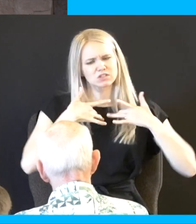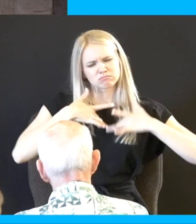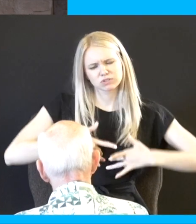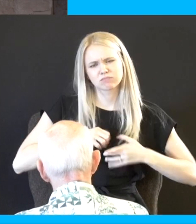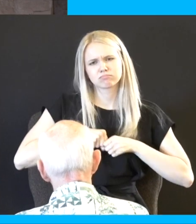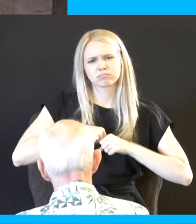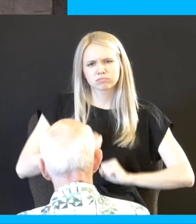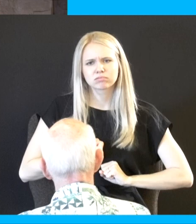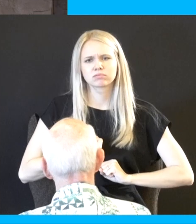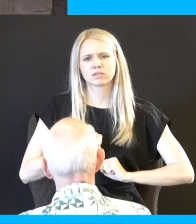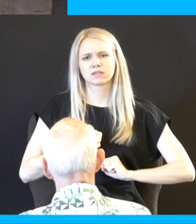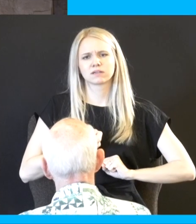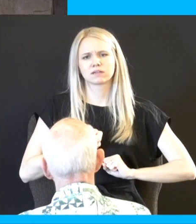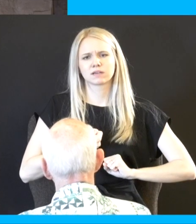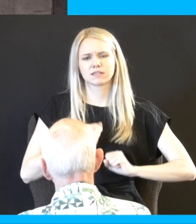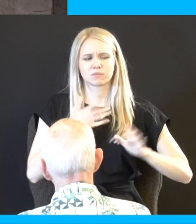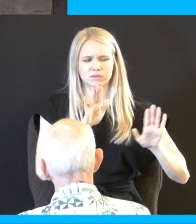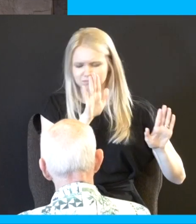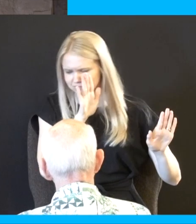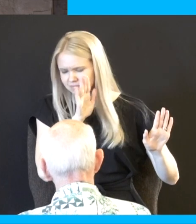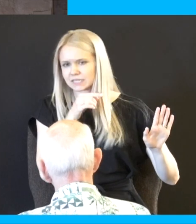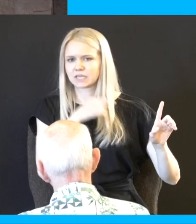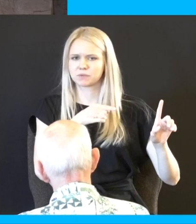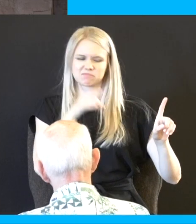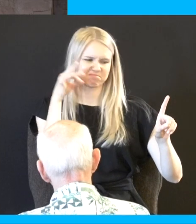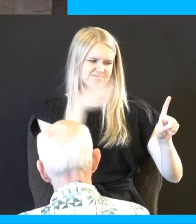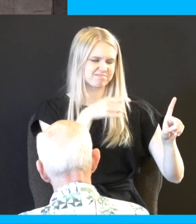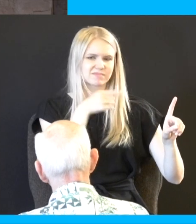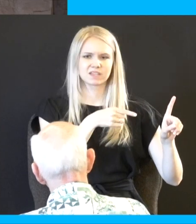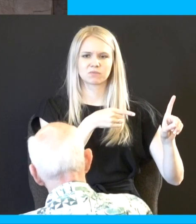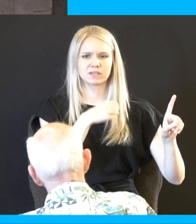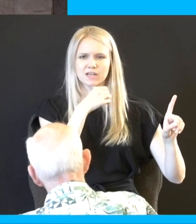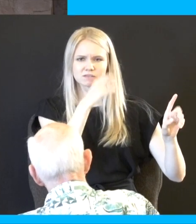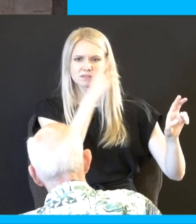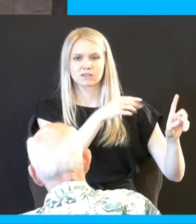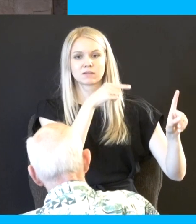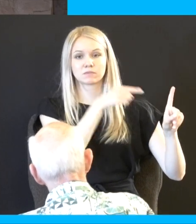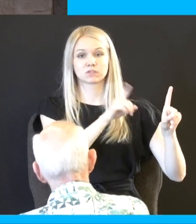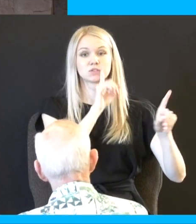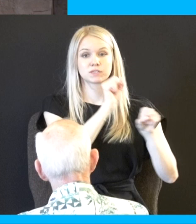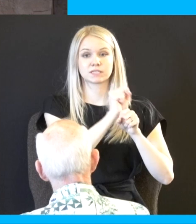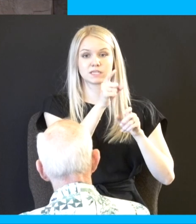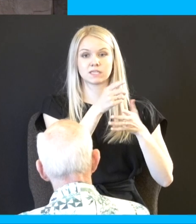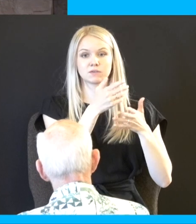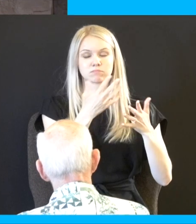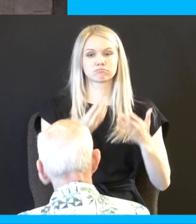as it were our faces from him he was despised and we esteemed him not yet surely he has borne our griefs carried